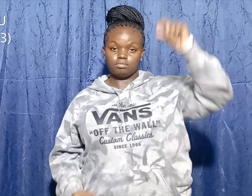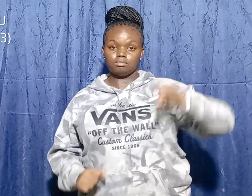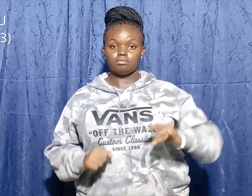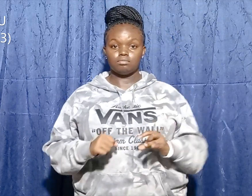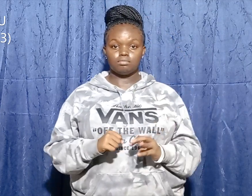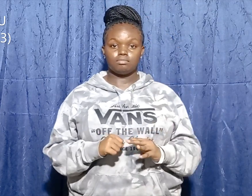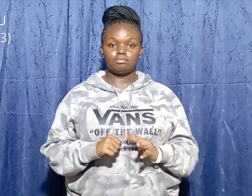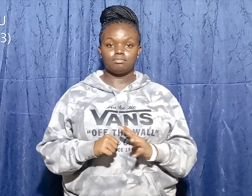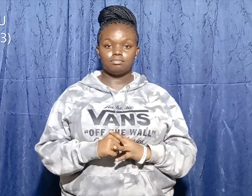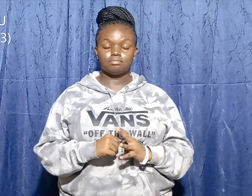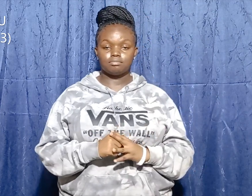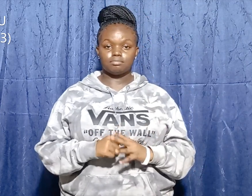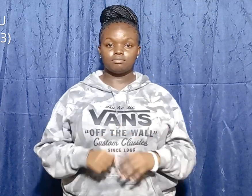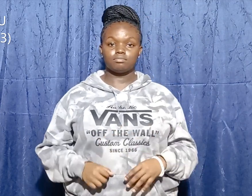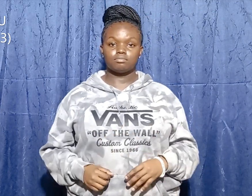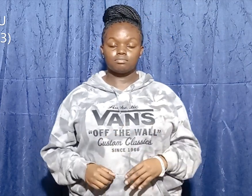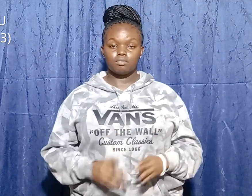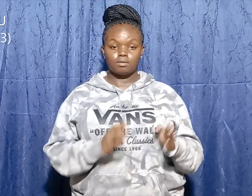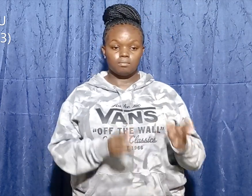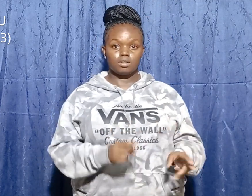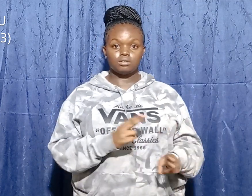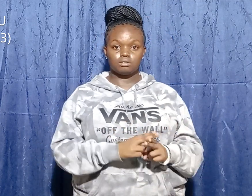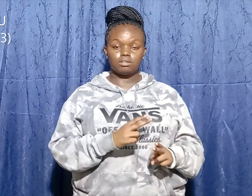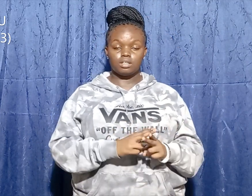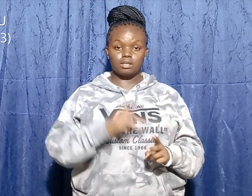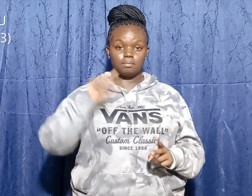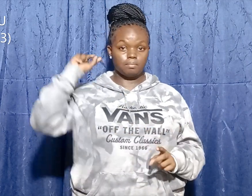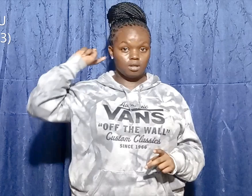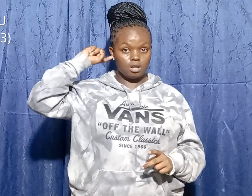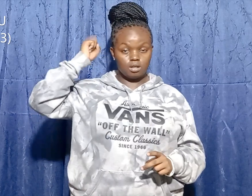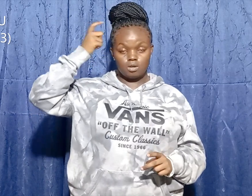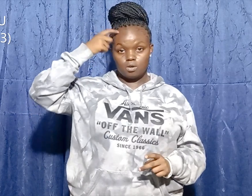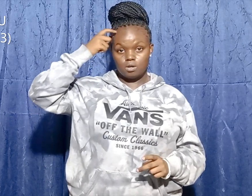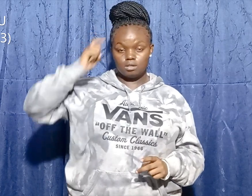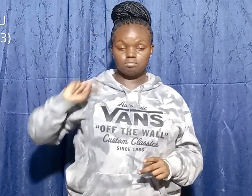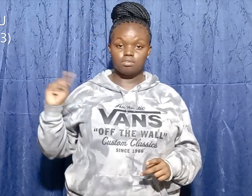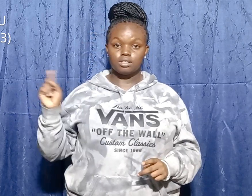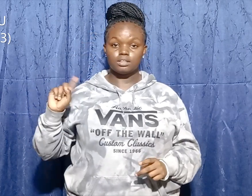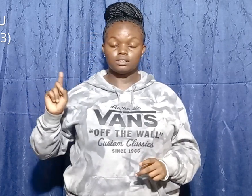The person's name was Goliath who was from a city called Gath.